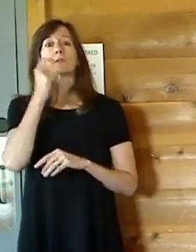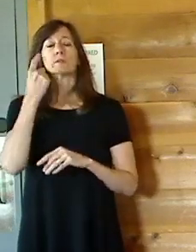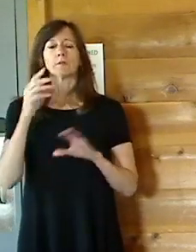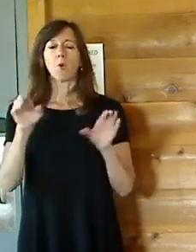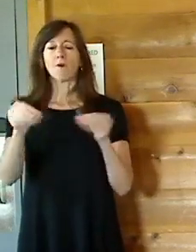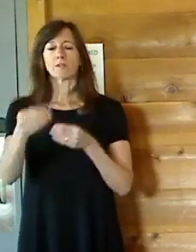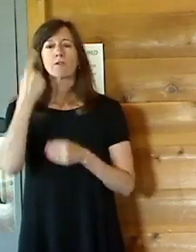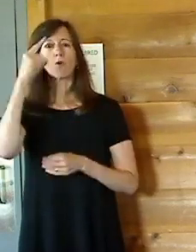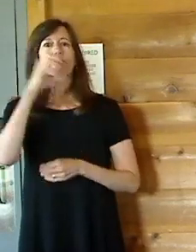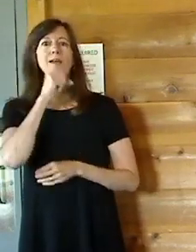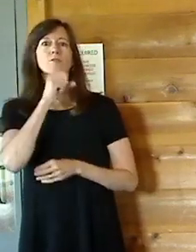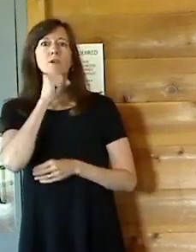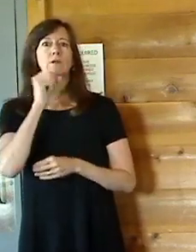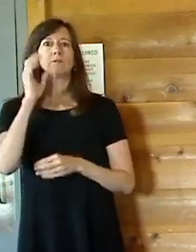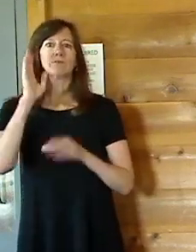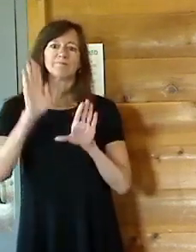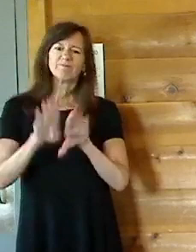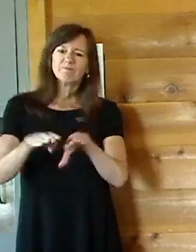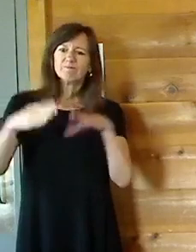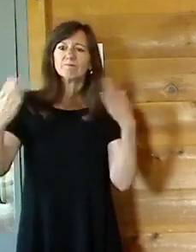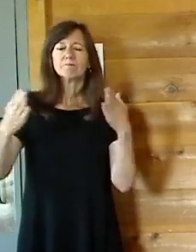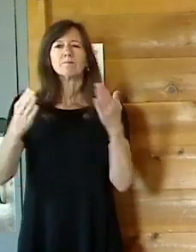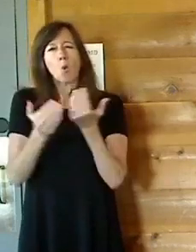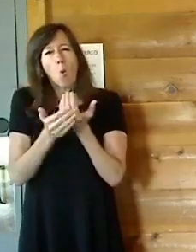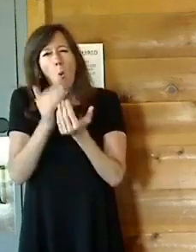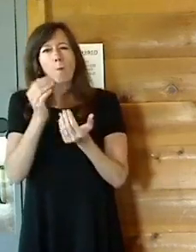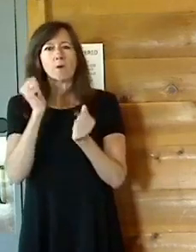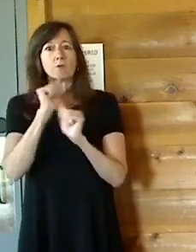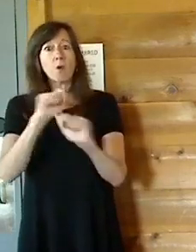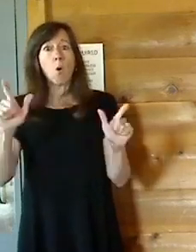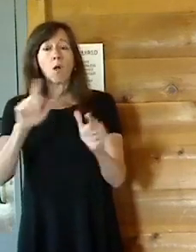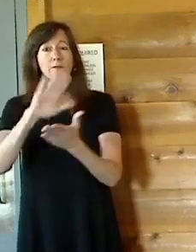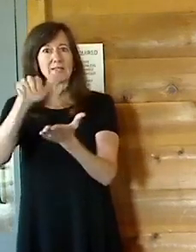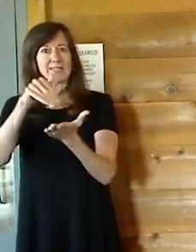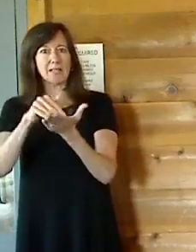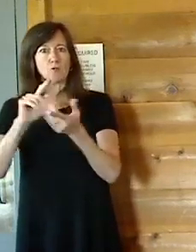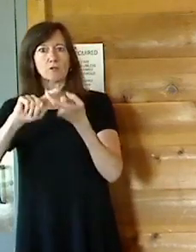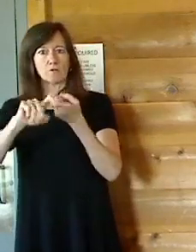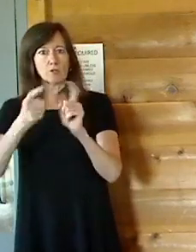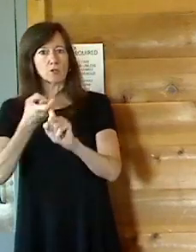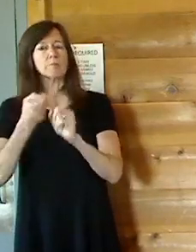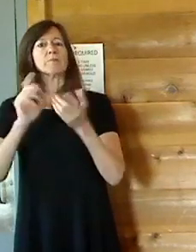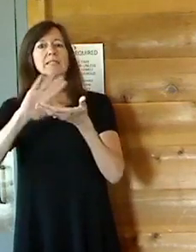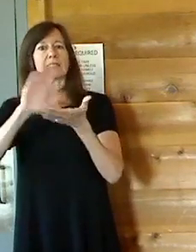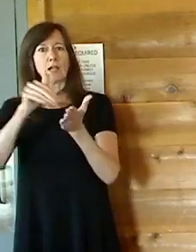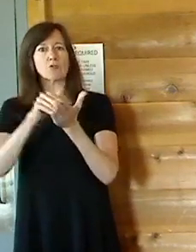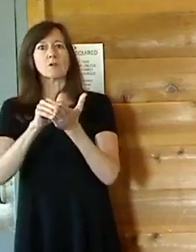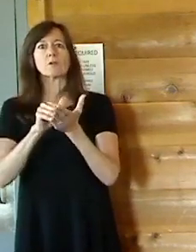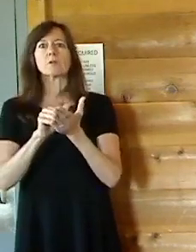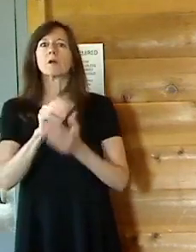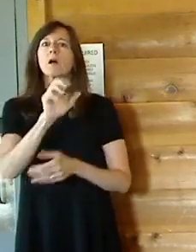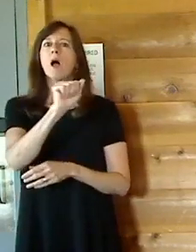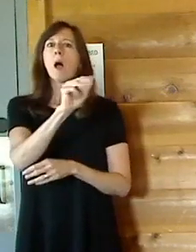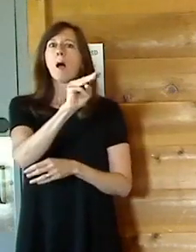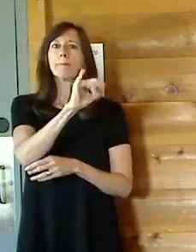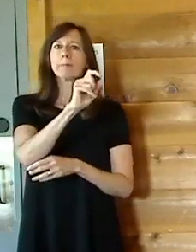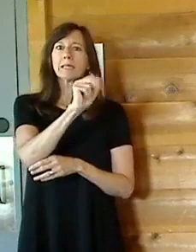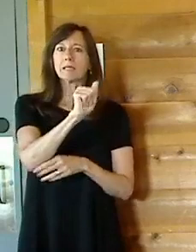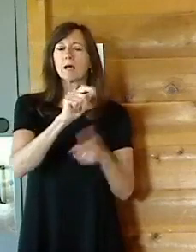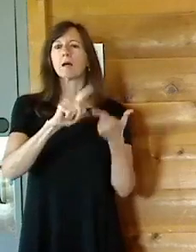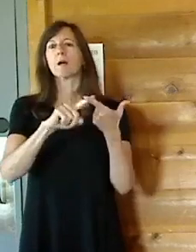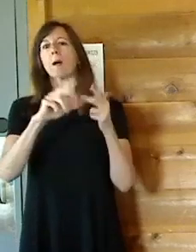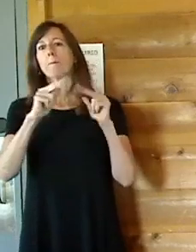of our Senior Friendship Center. So, Amenia Beacon, East Fishgill,